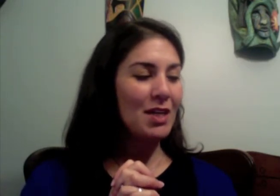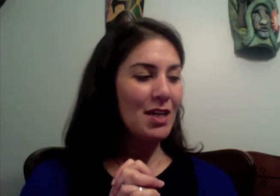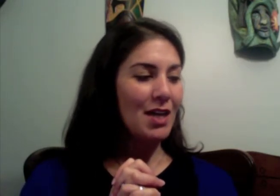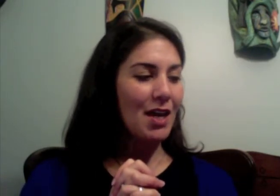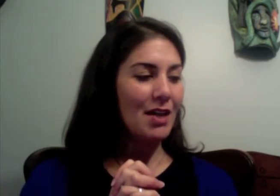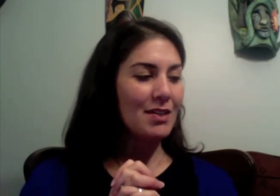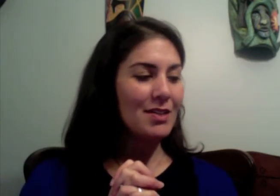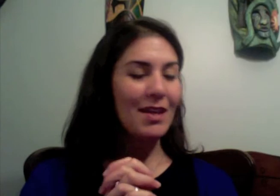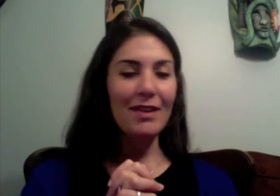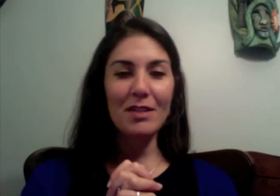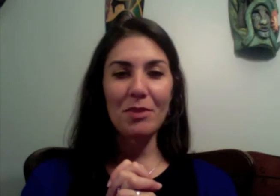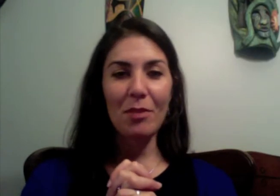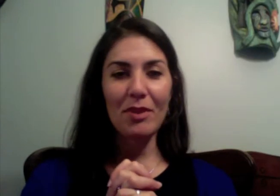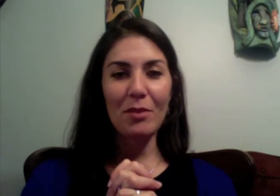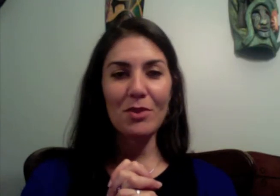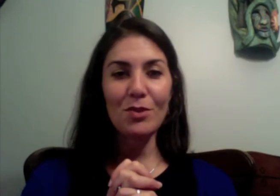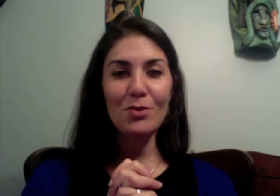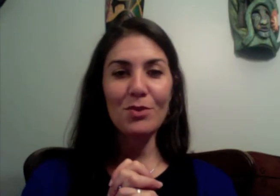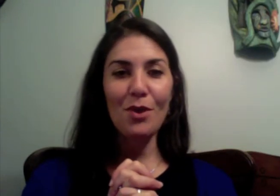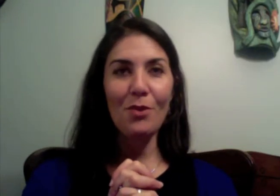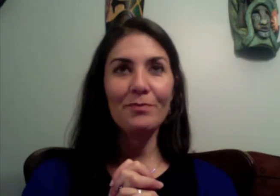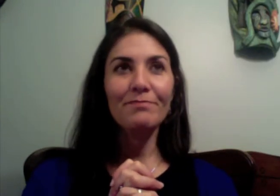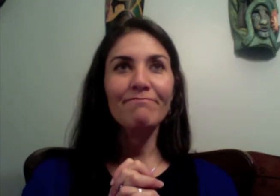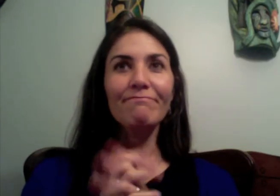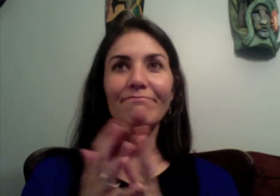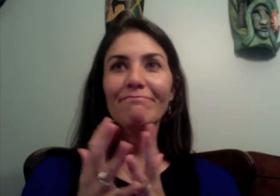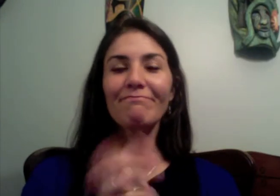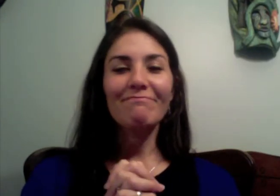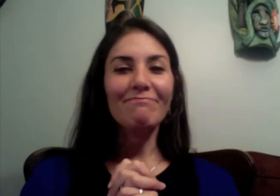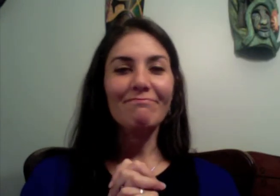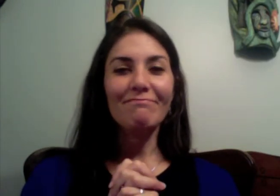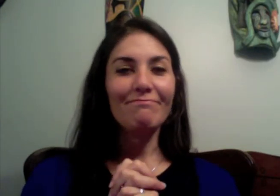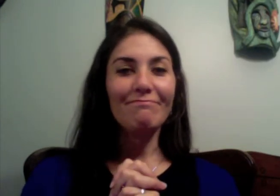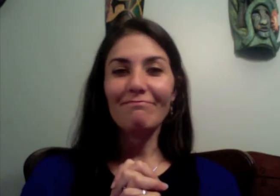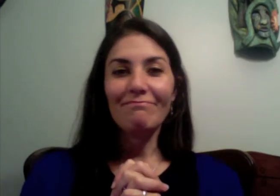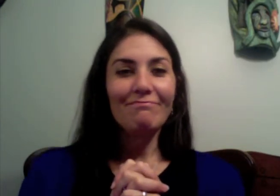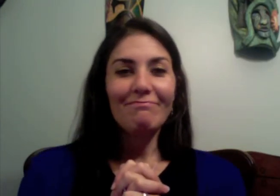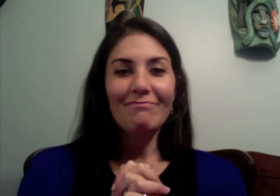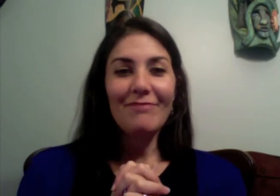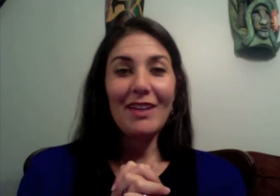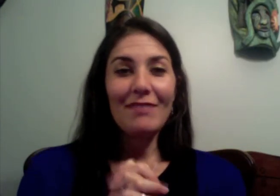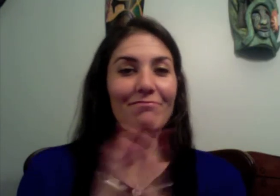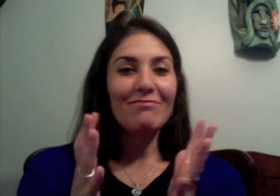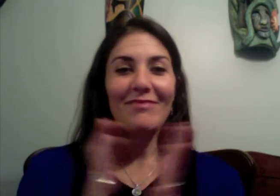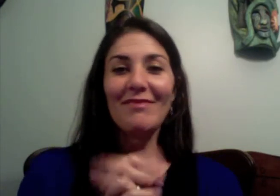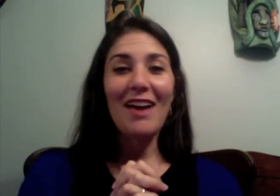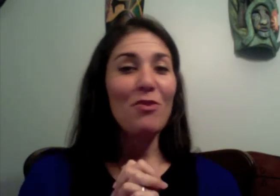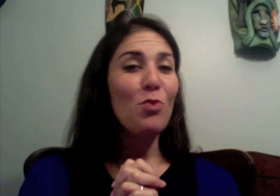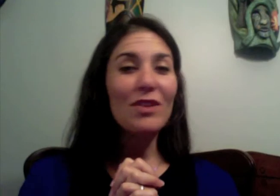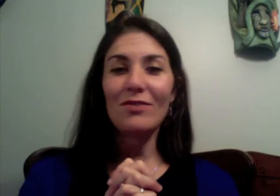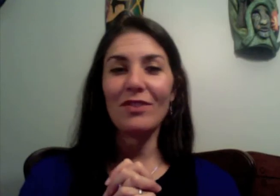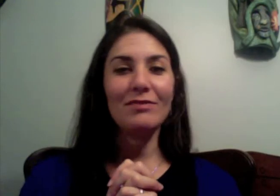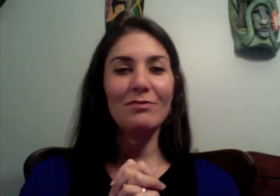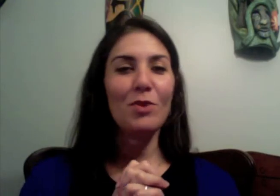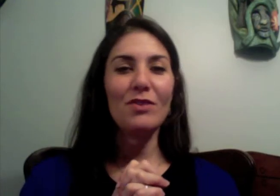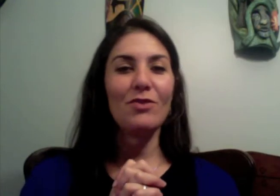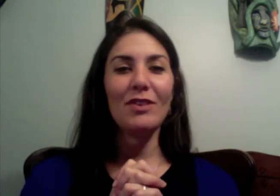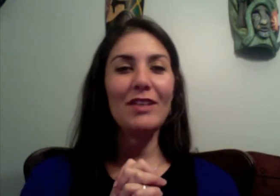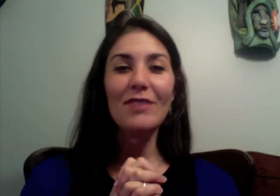and saying that's been helping them too, so have a wonderful, wonderful evening,